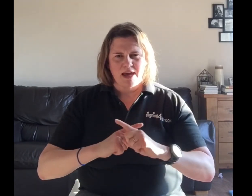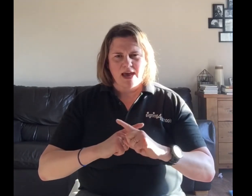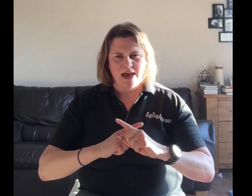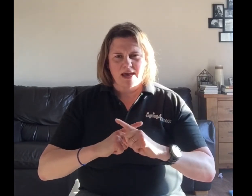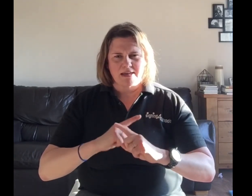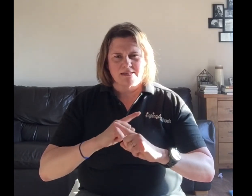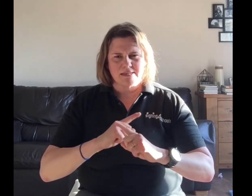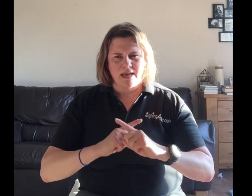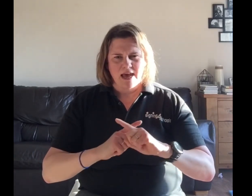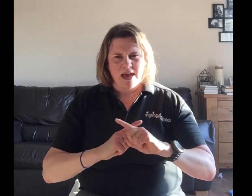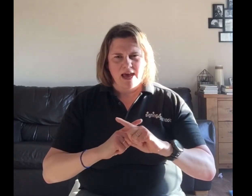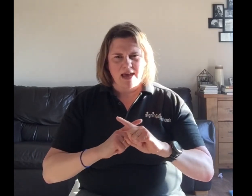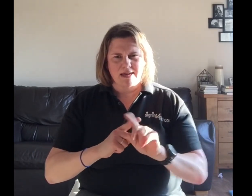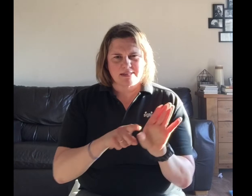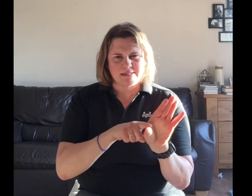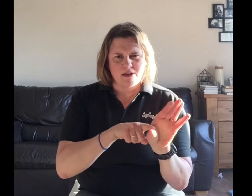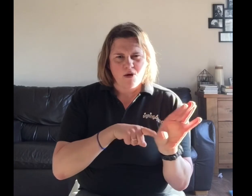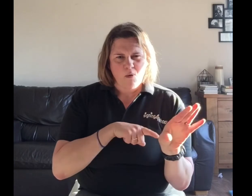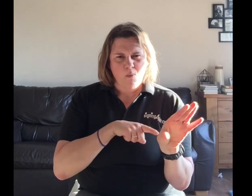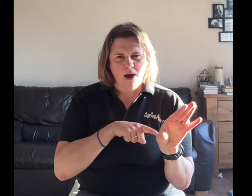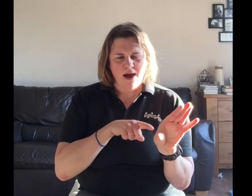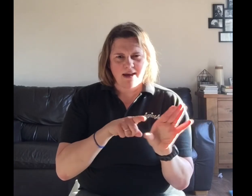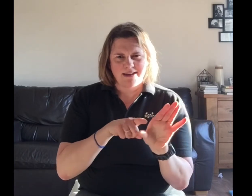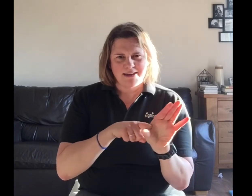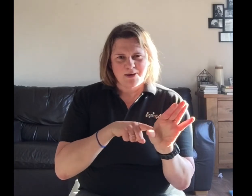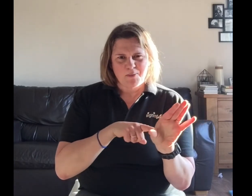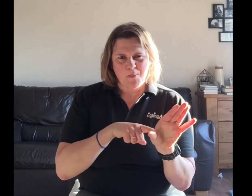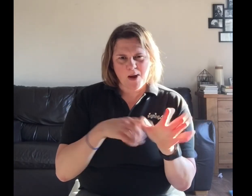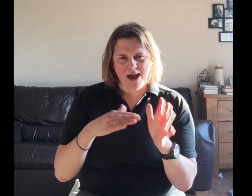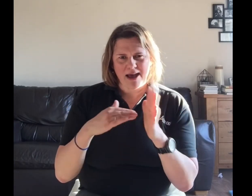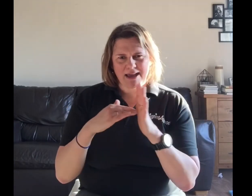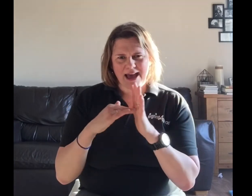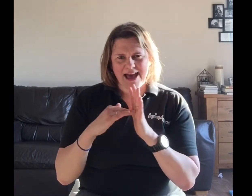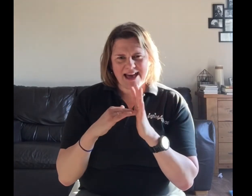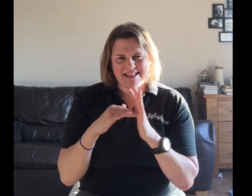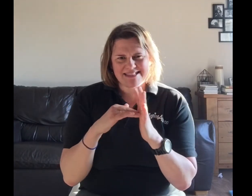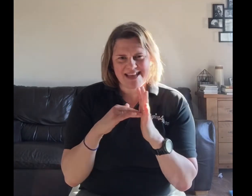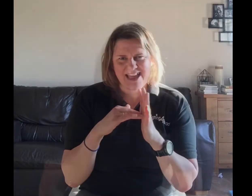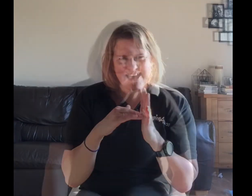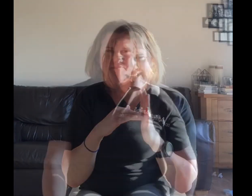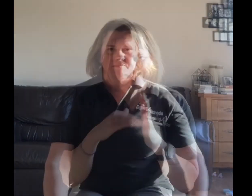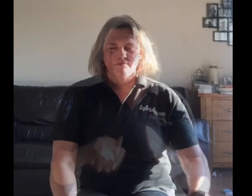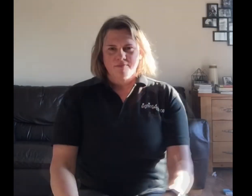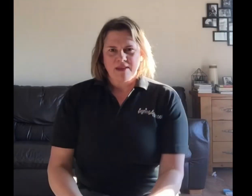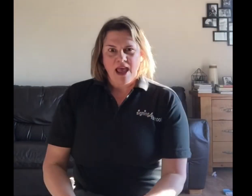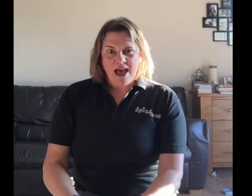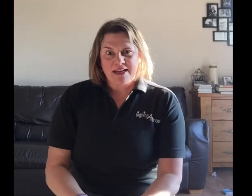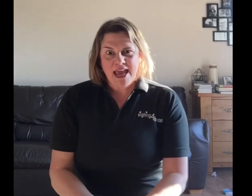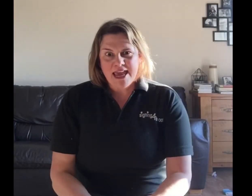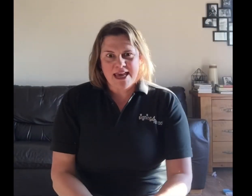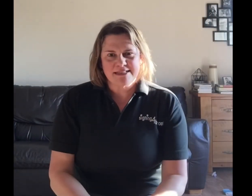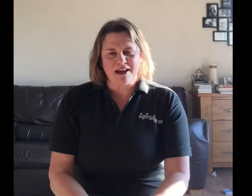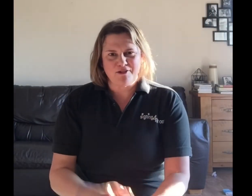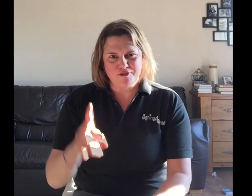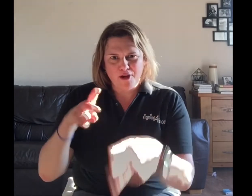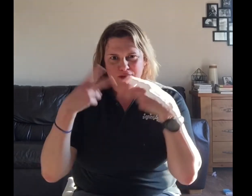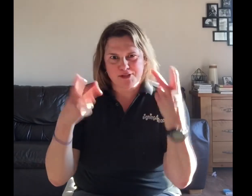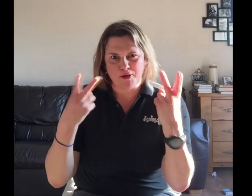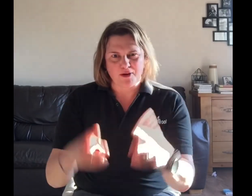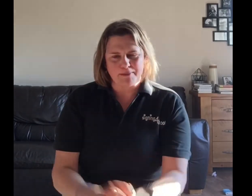X, X, Y, Y, and Z. And here's another song about